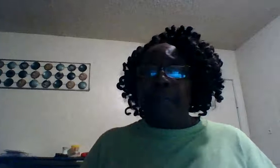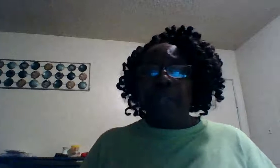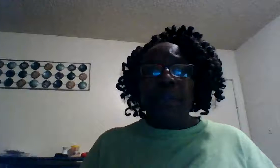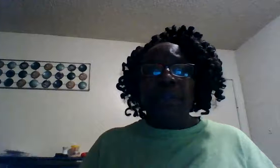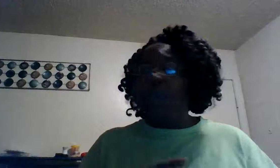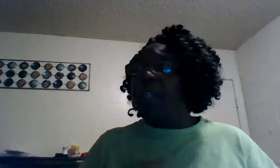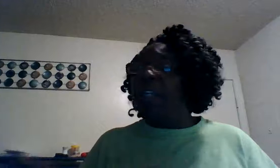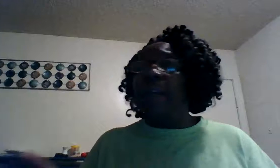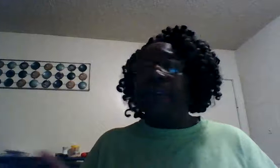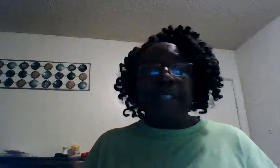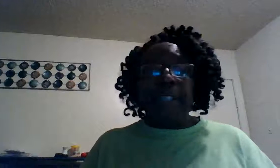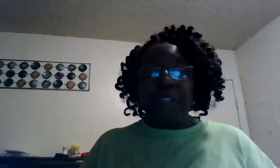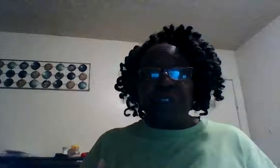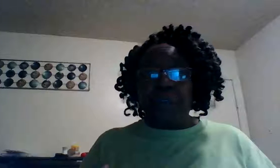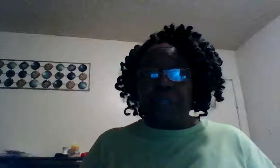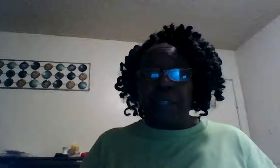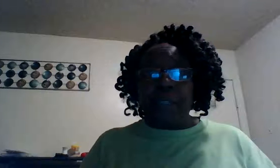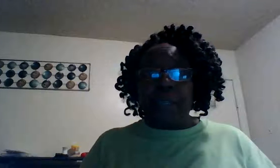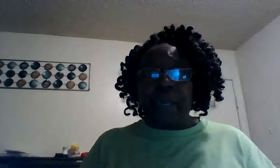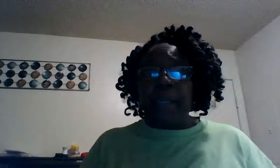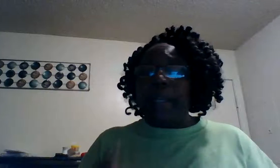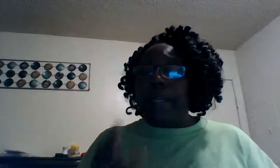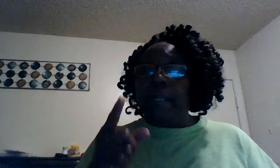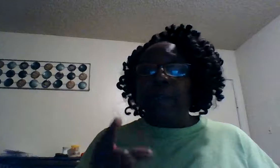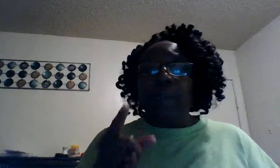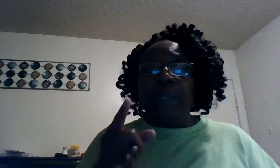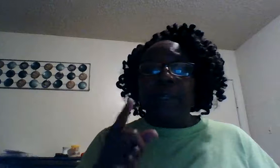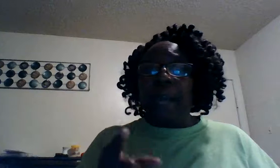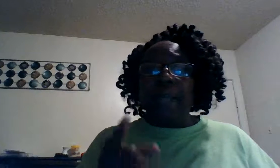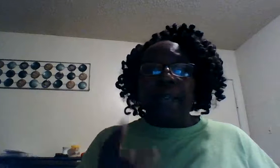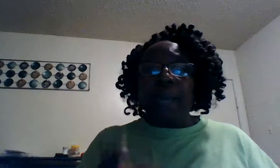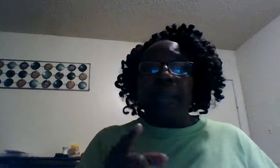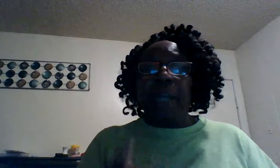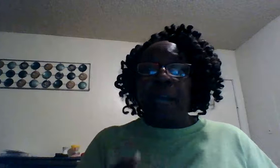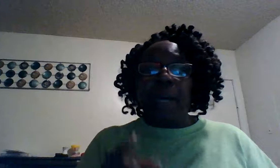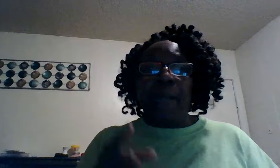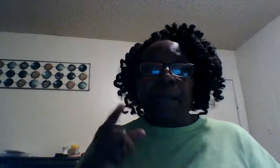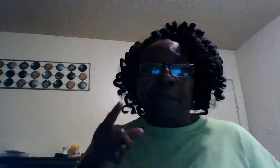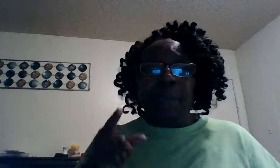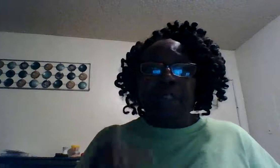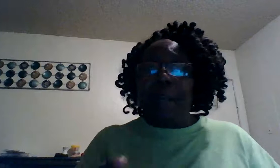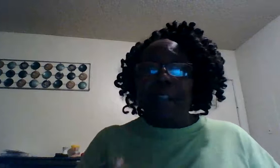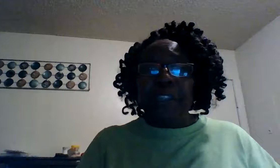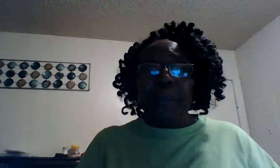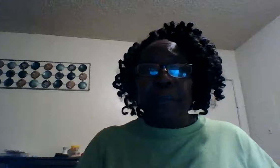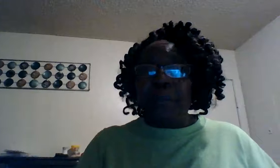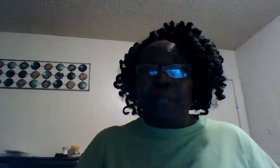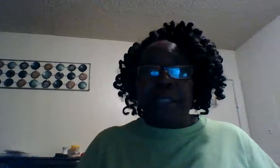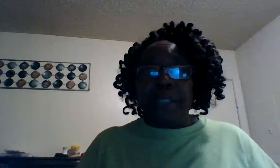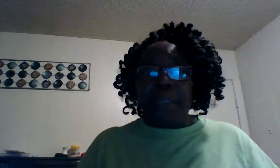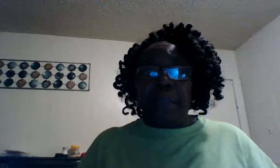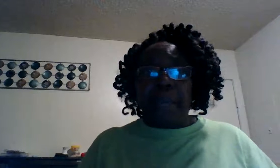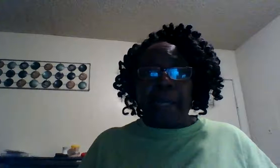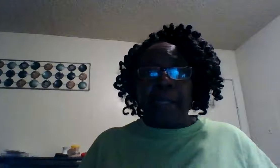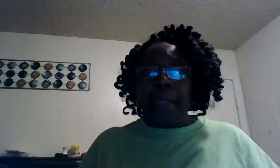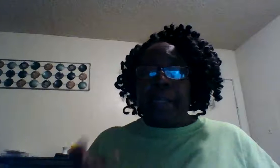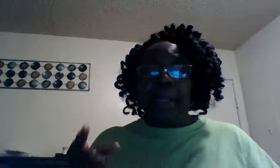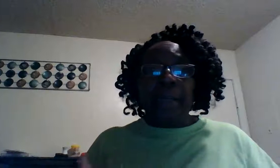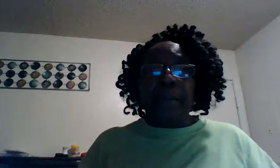means who whatever it is you're facing today it will not stop God from loving you through this in your pain loving